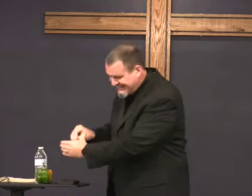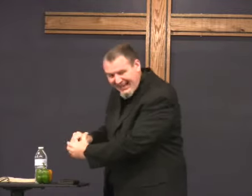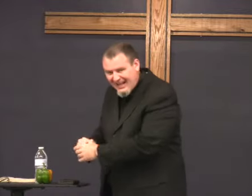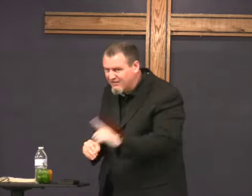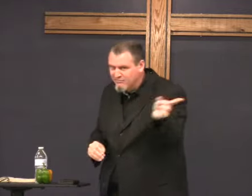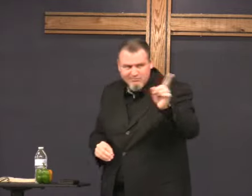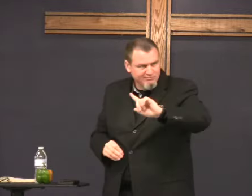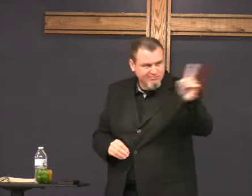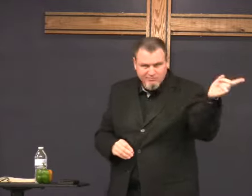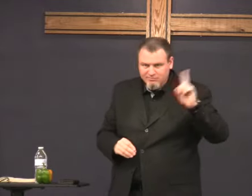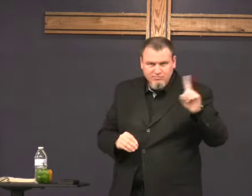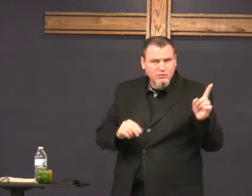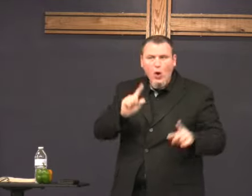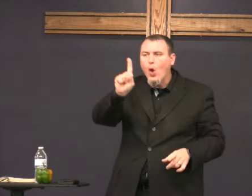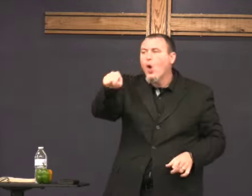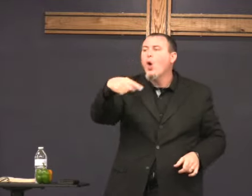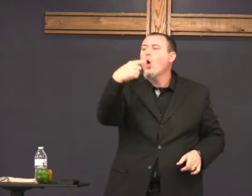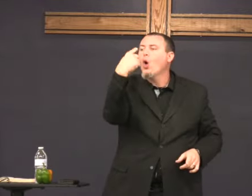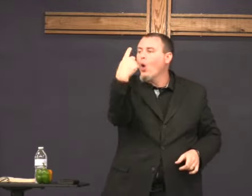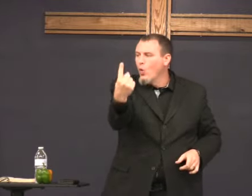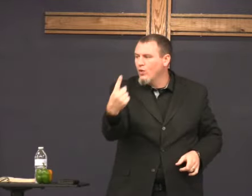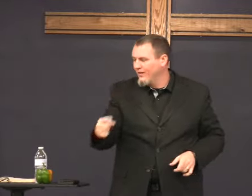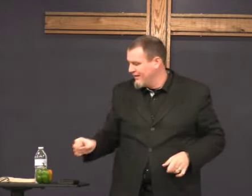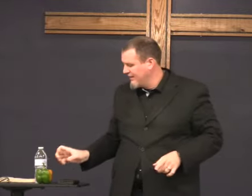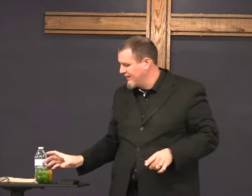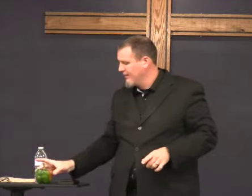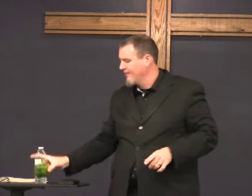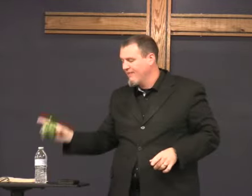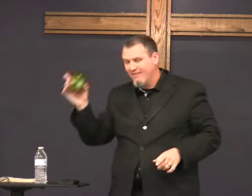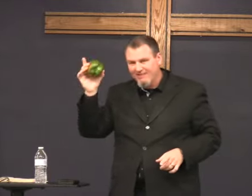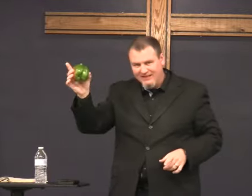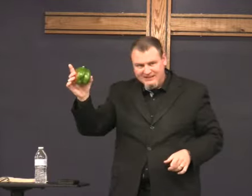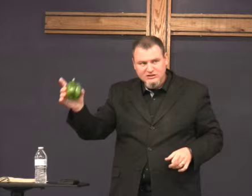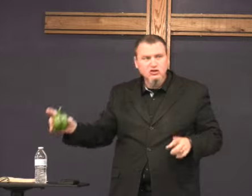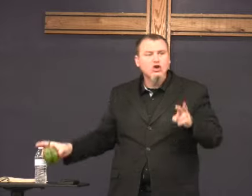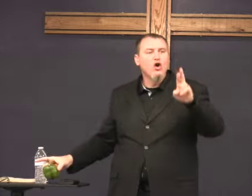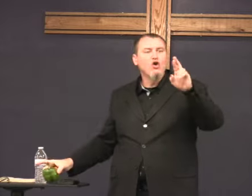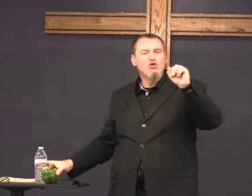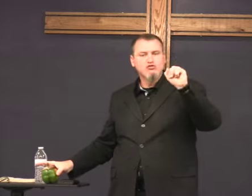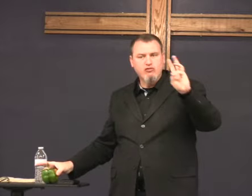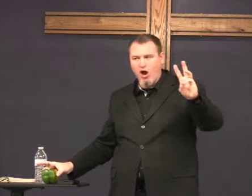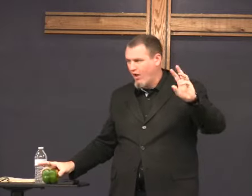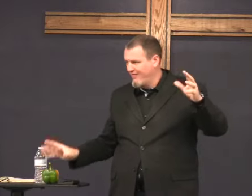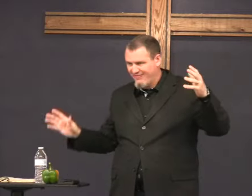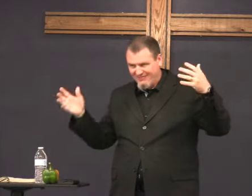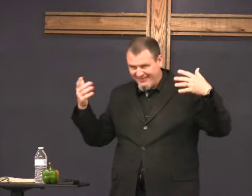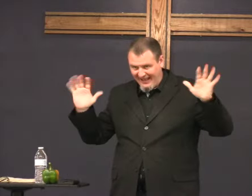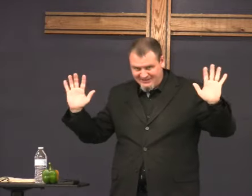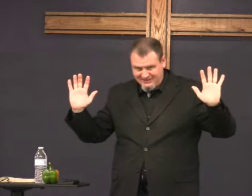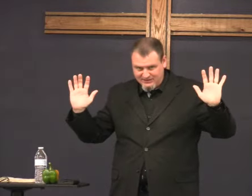ever stumped inside it only this pepper raw